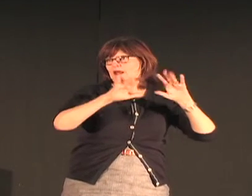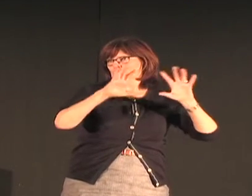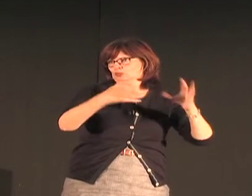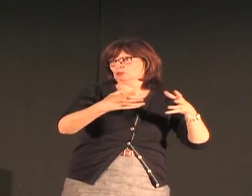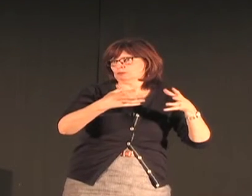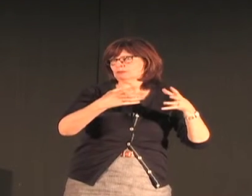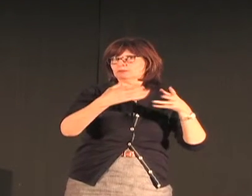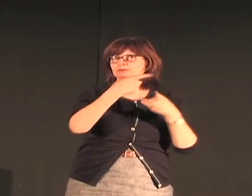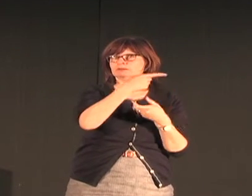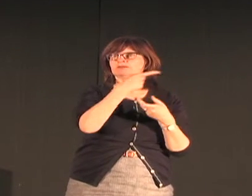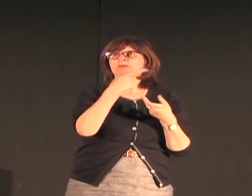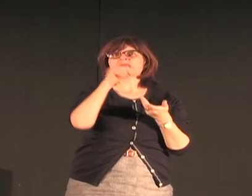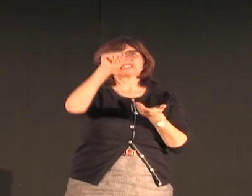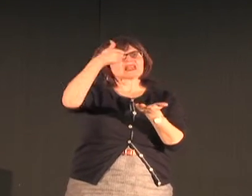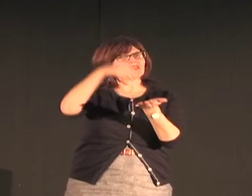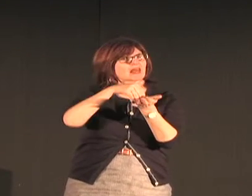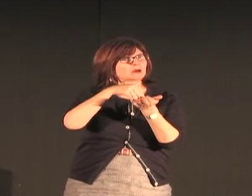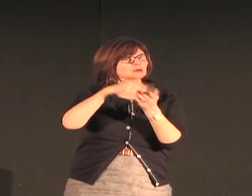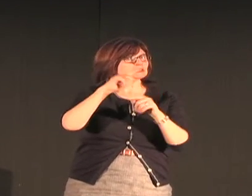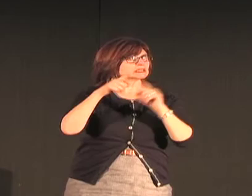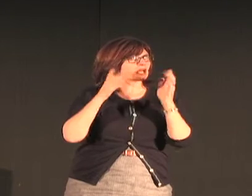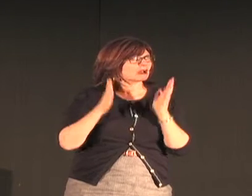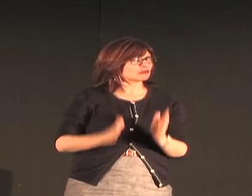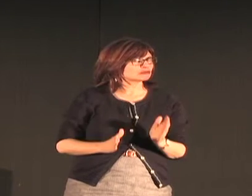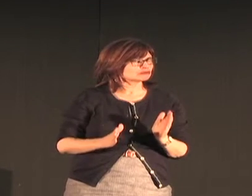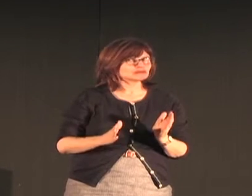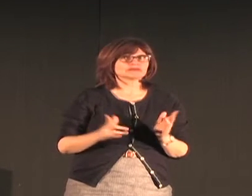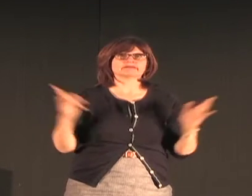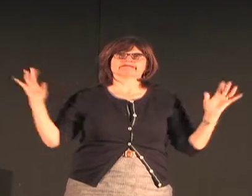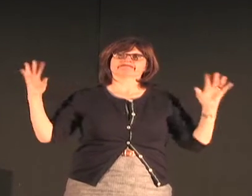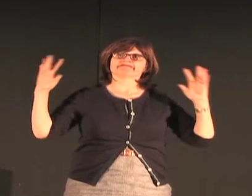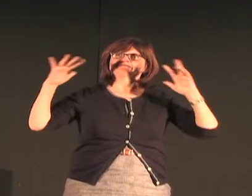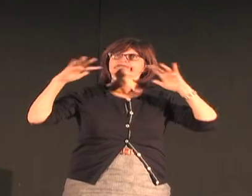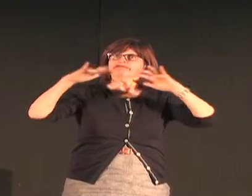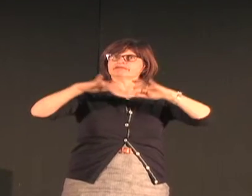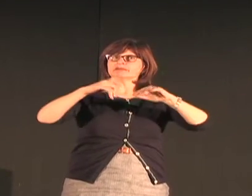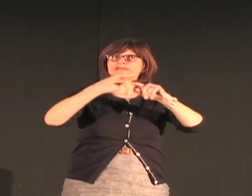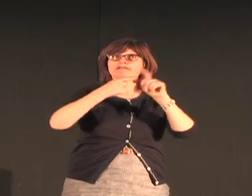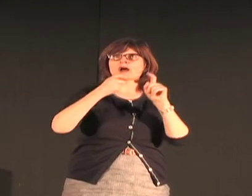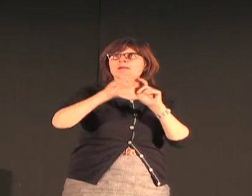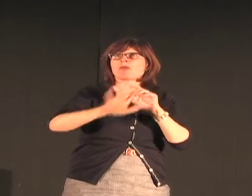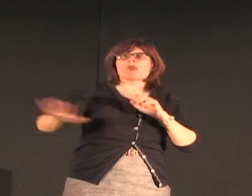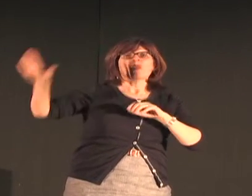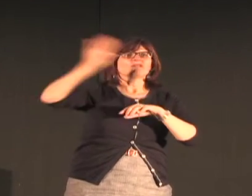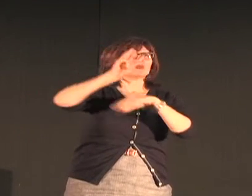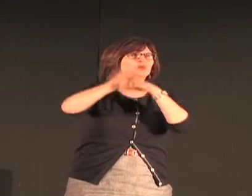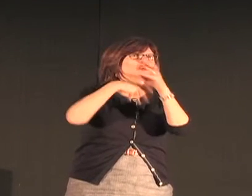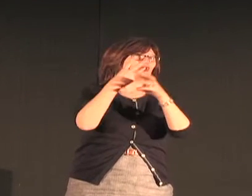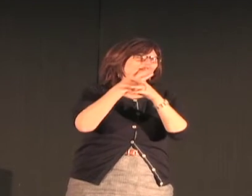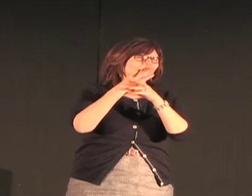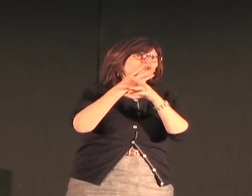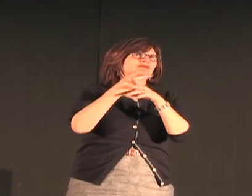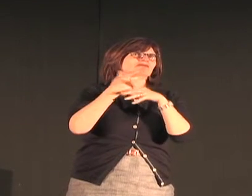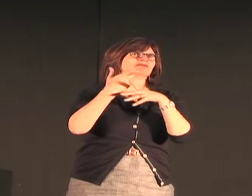Israeli sign language that's used in Israel by about 10,000 signers. And those